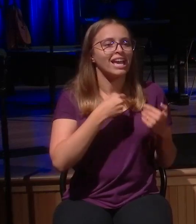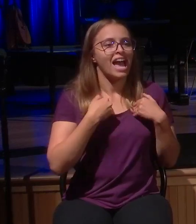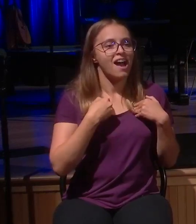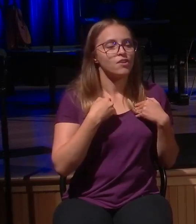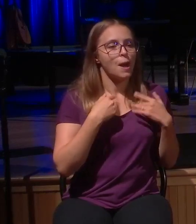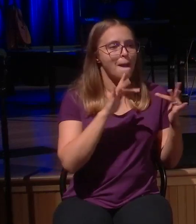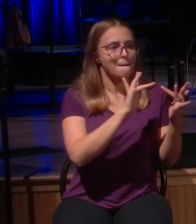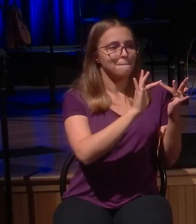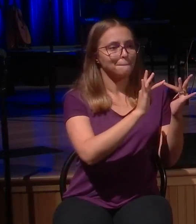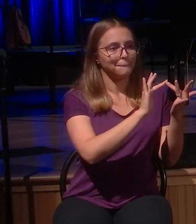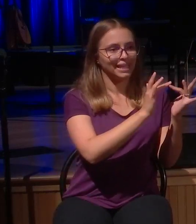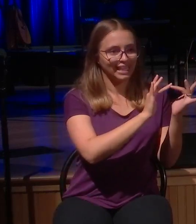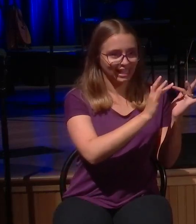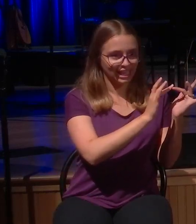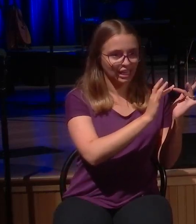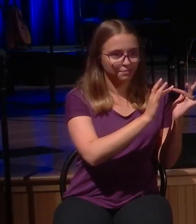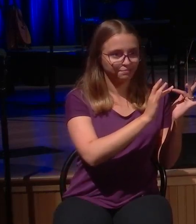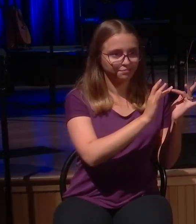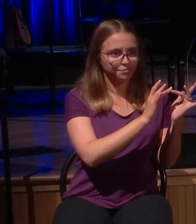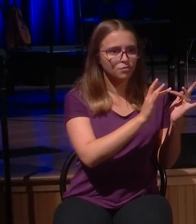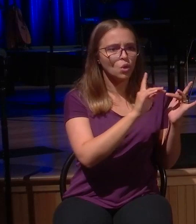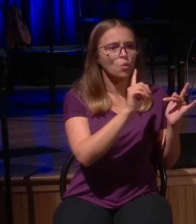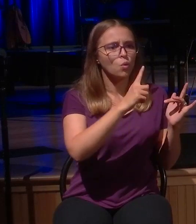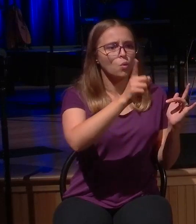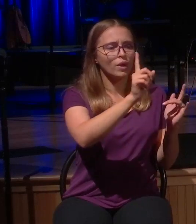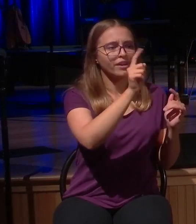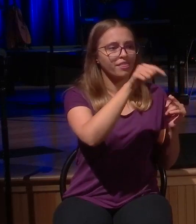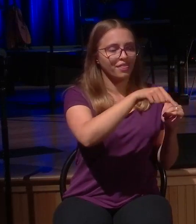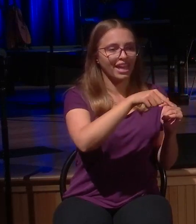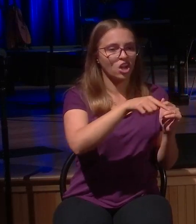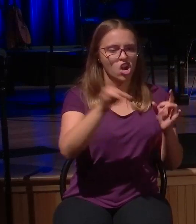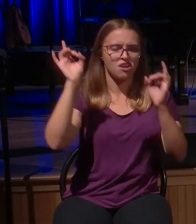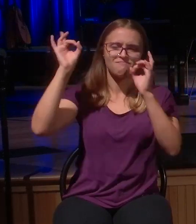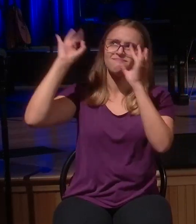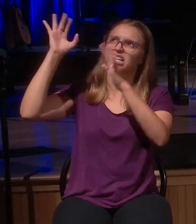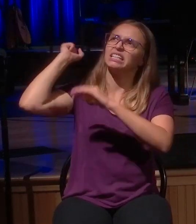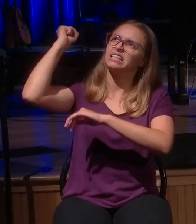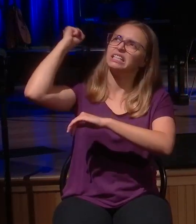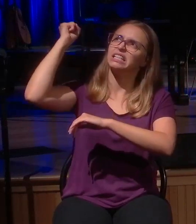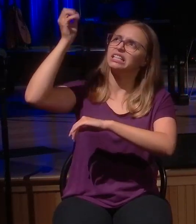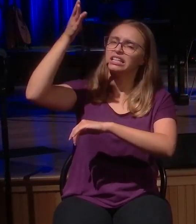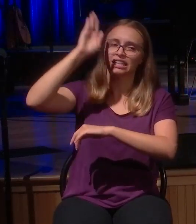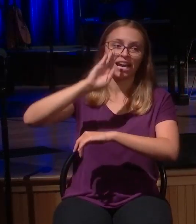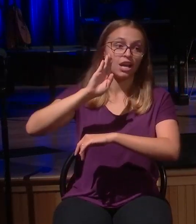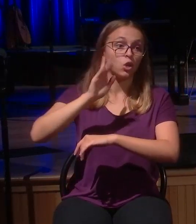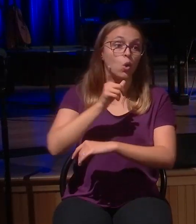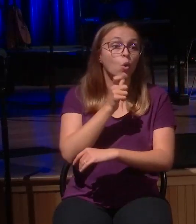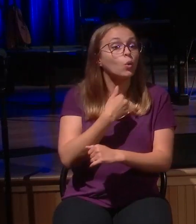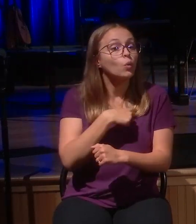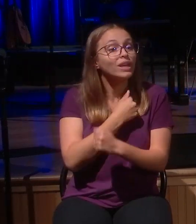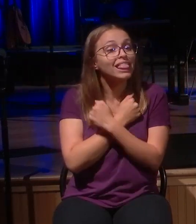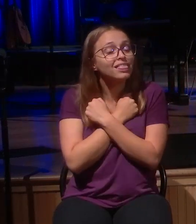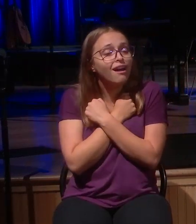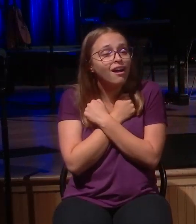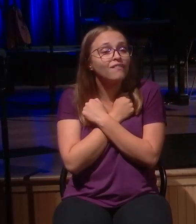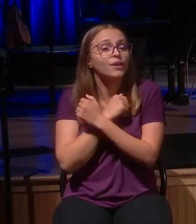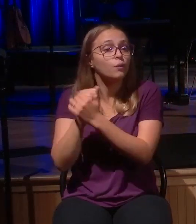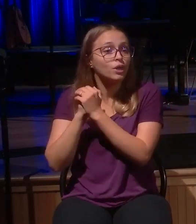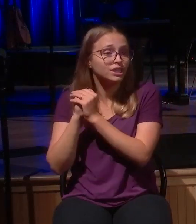are clearly opposed and hostile to the God whom we love and the God whom we worship. Well, that's a very practical action step.